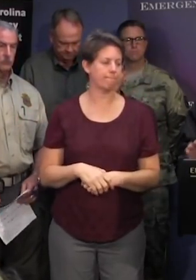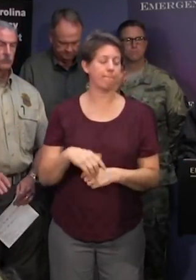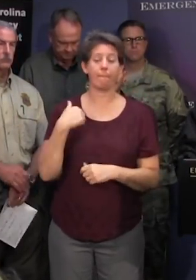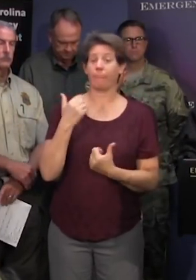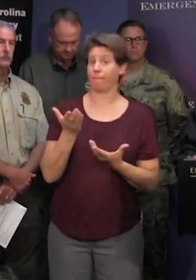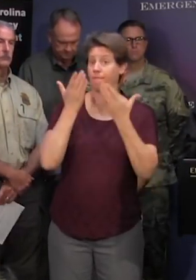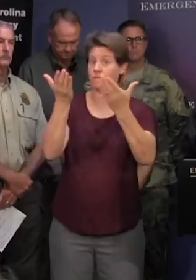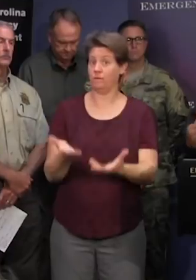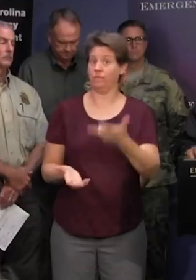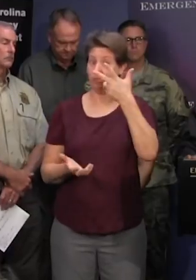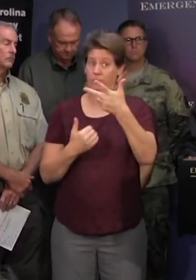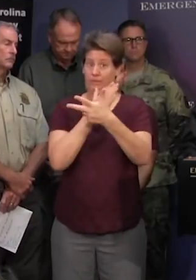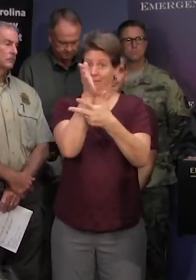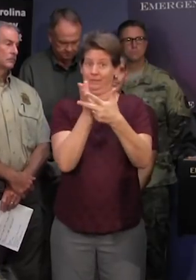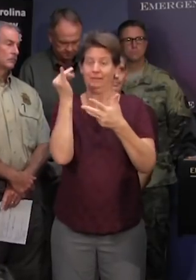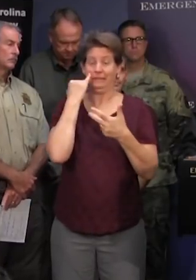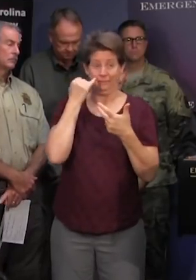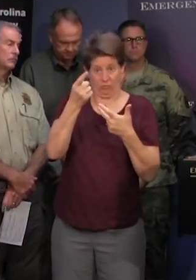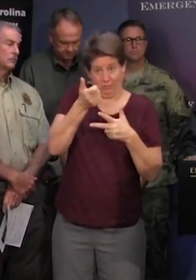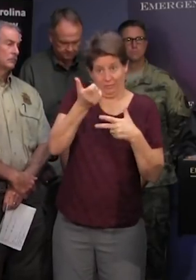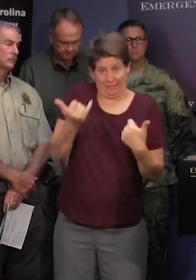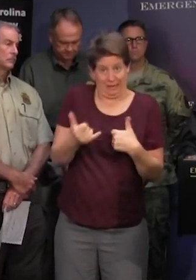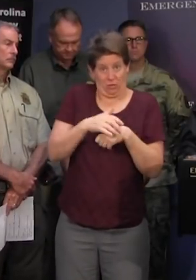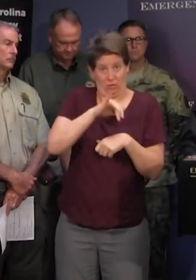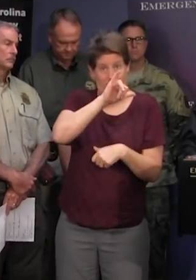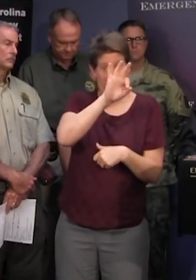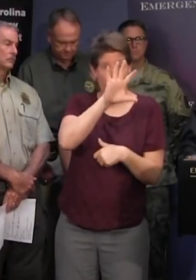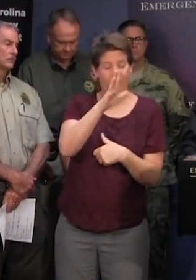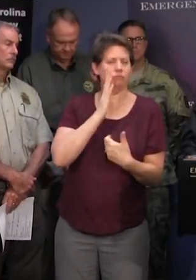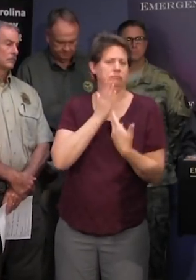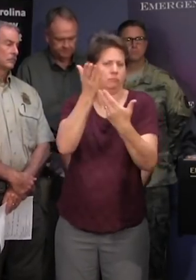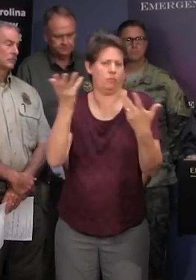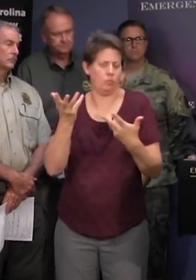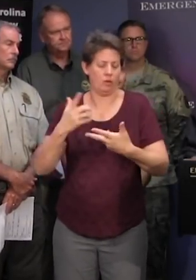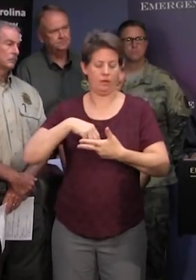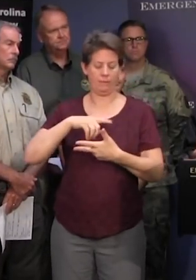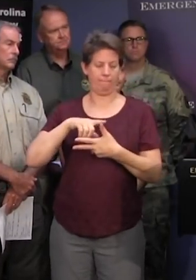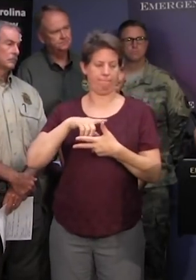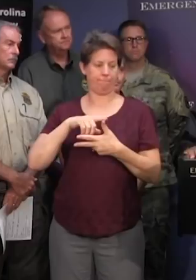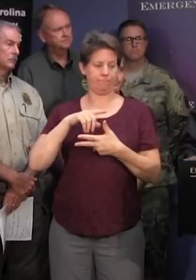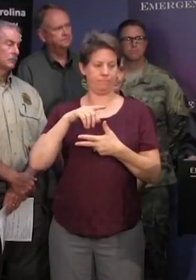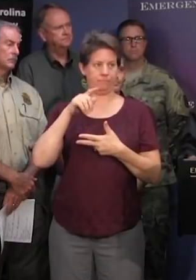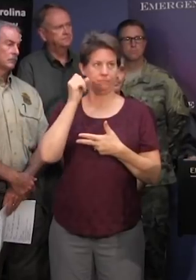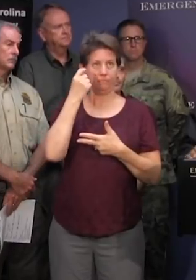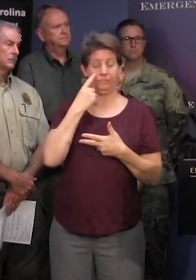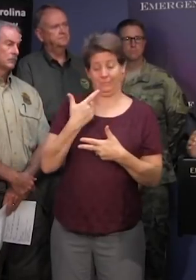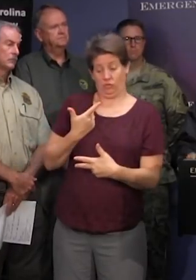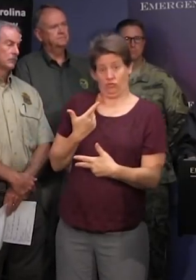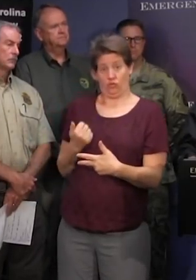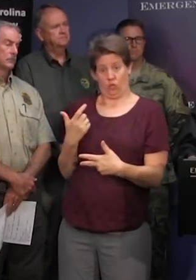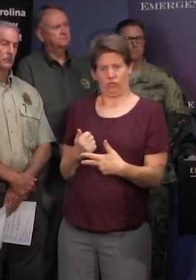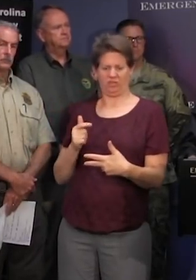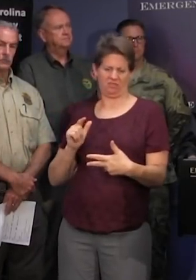three routes right now if you're on the i-95 corridor uh the first one if you if you're coming out of georgia the